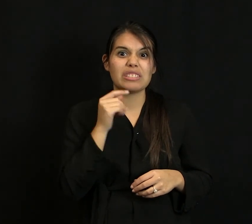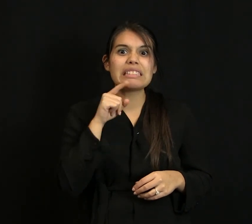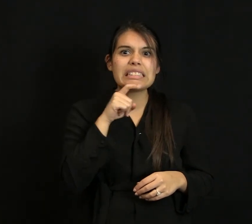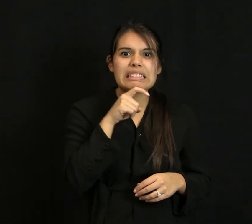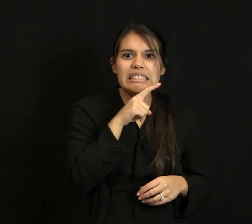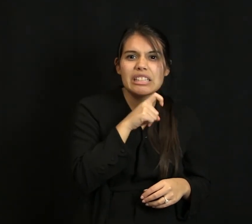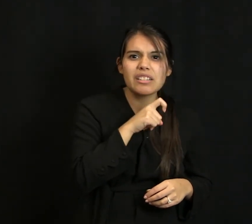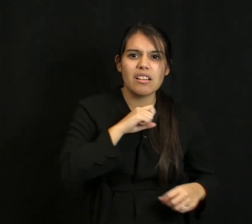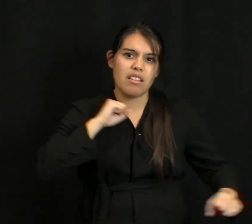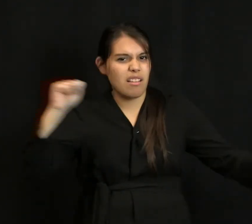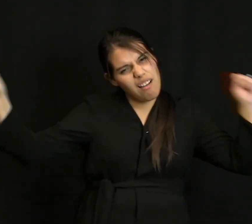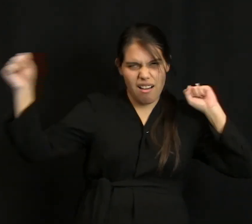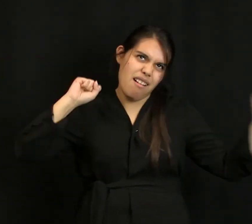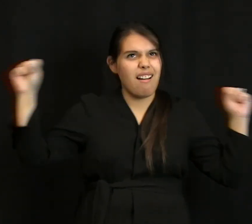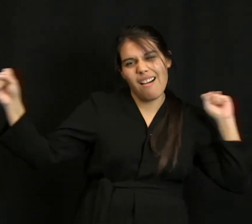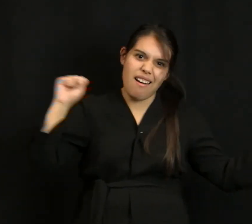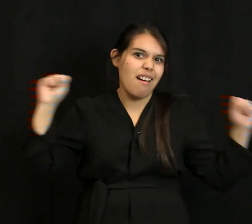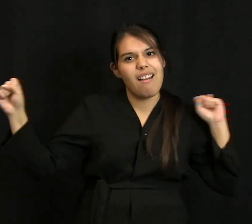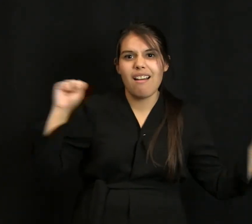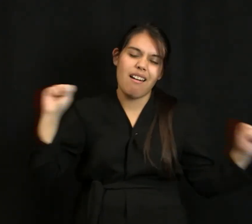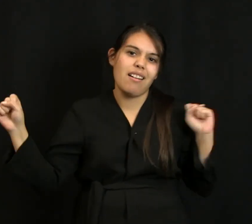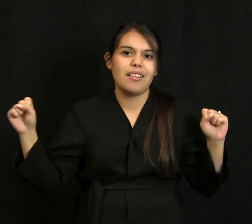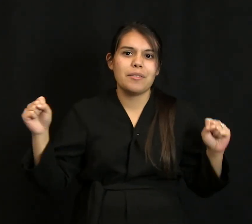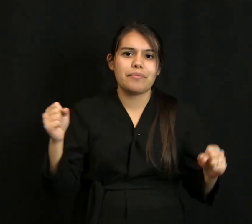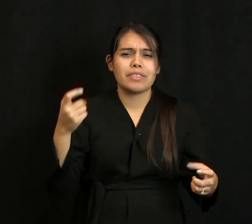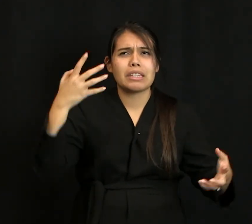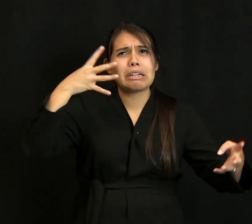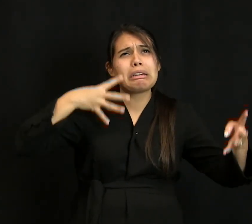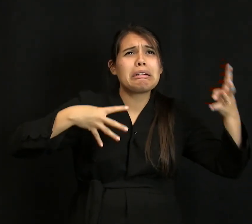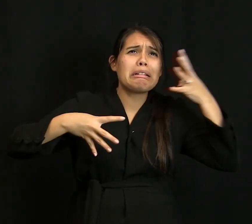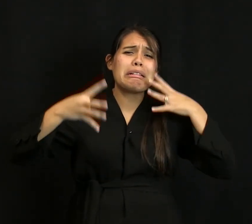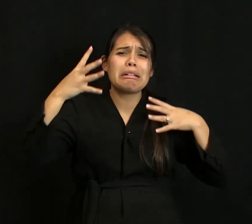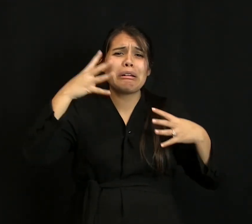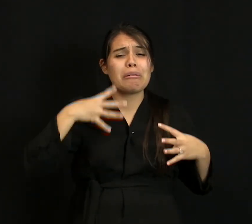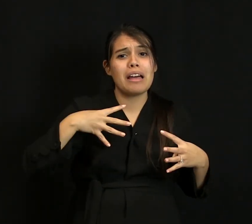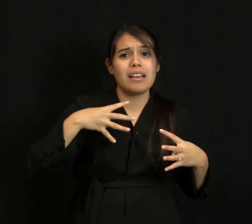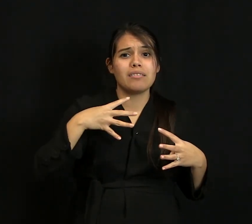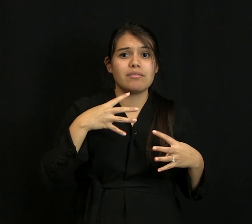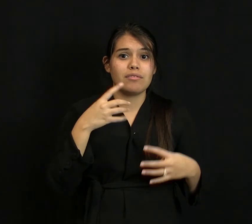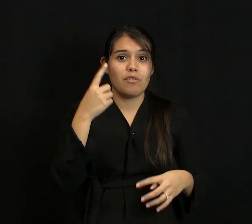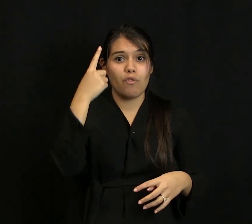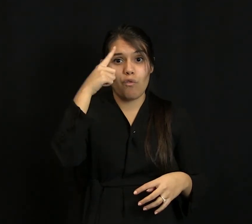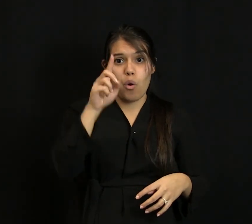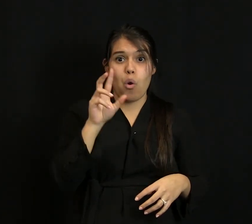They threw tantrums. They cried for no reason. They broke their stuff, on purpose.